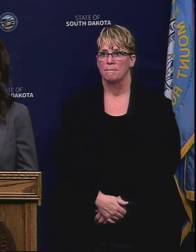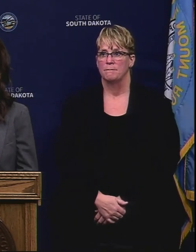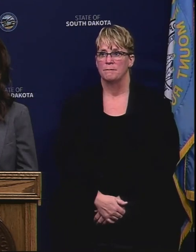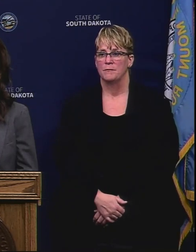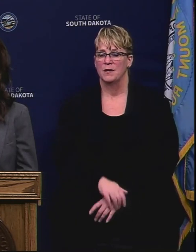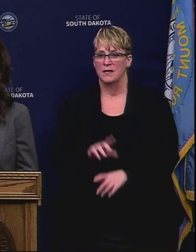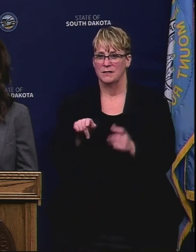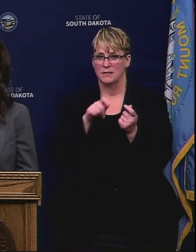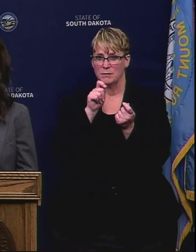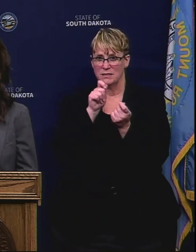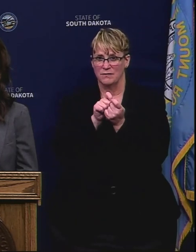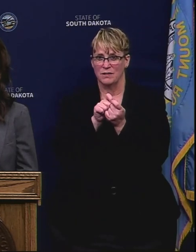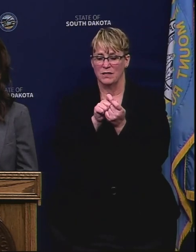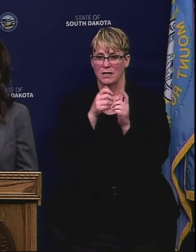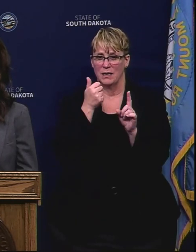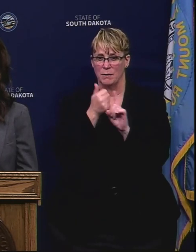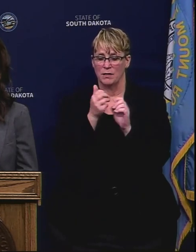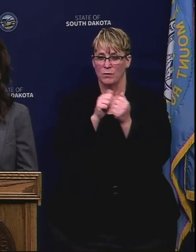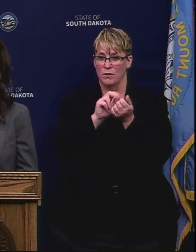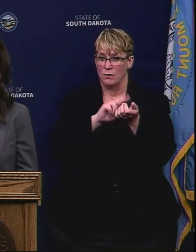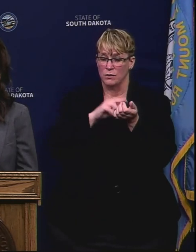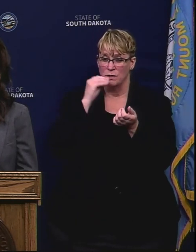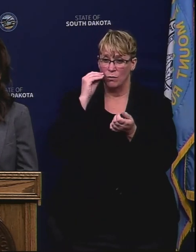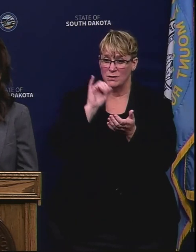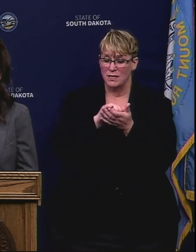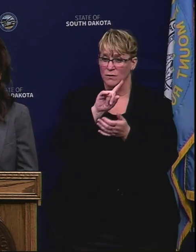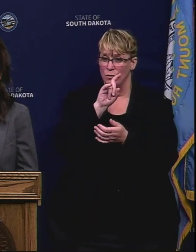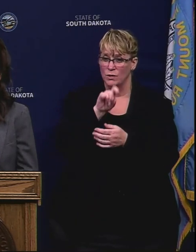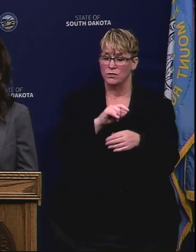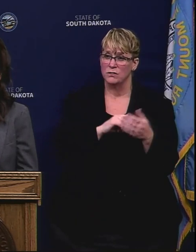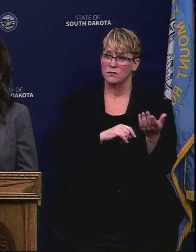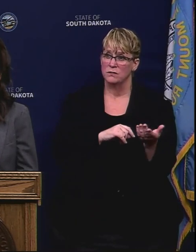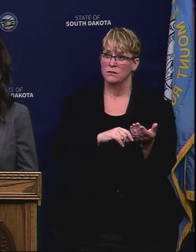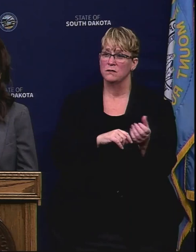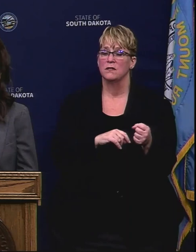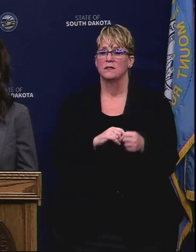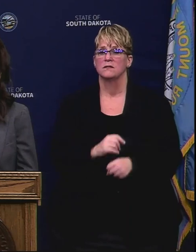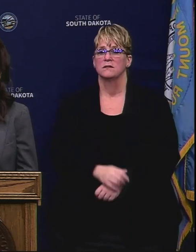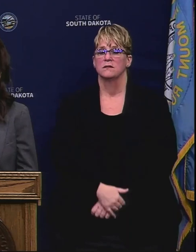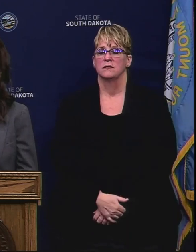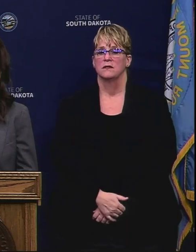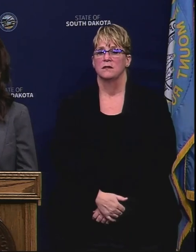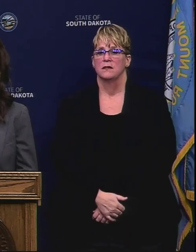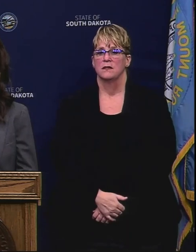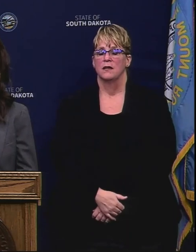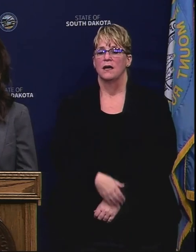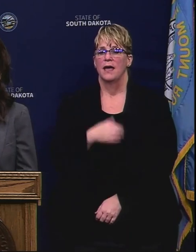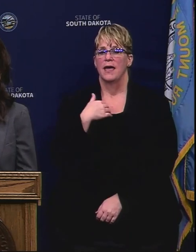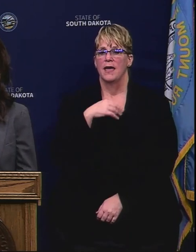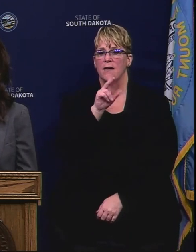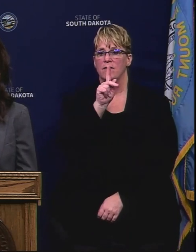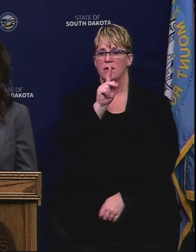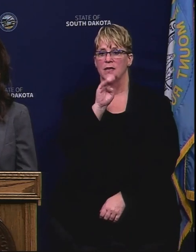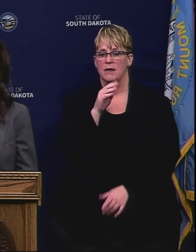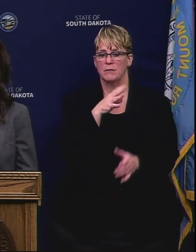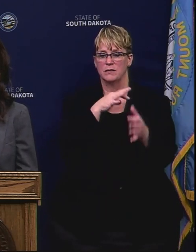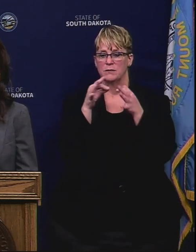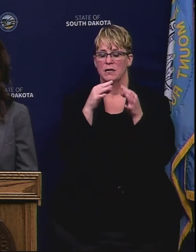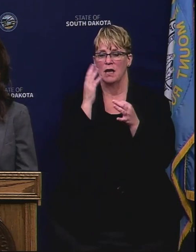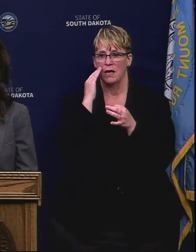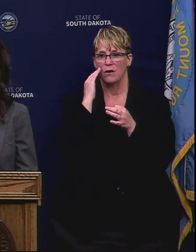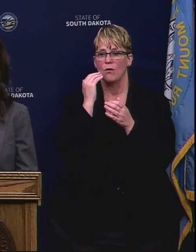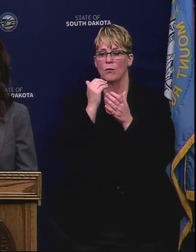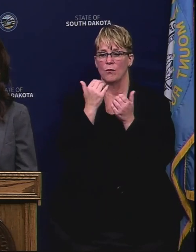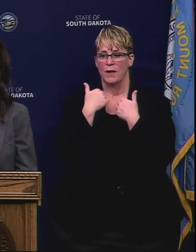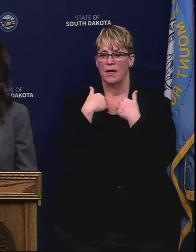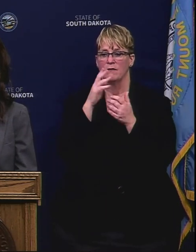Specific to impacts on nursing homes? Is that the question? Yes. Yes. I'm going to let Kim speak to that because I do know that we have